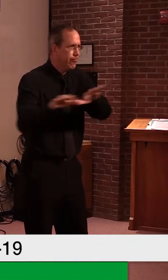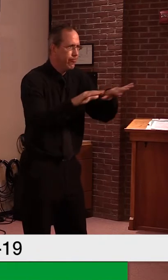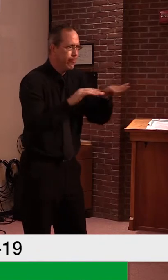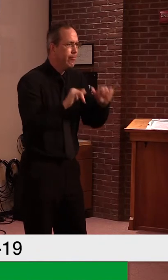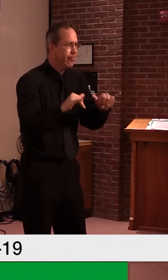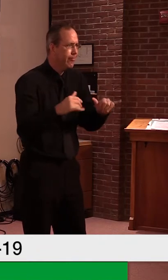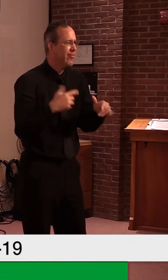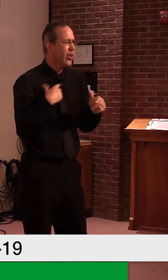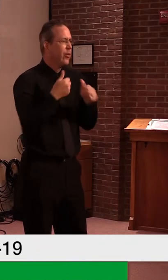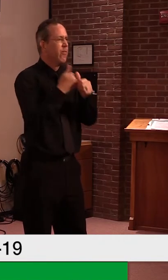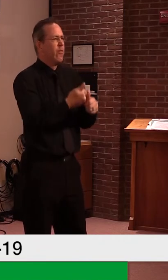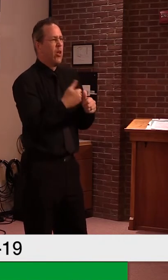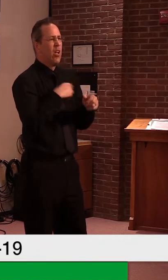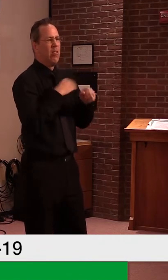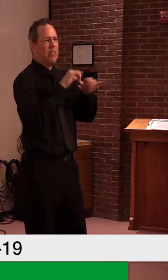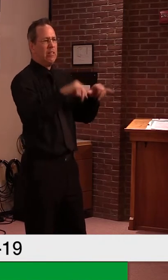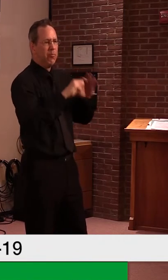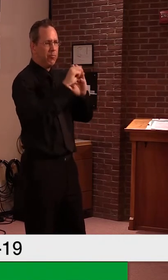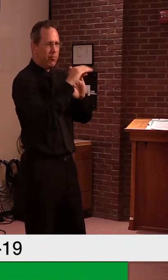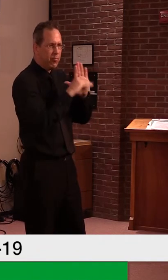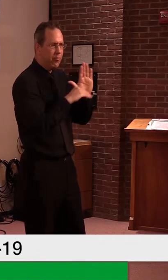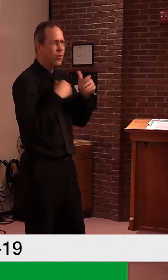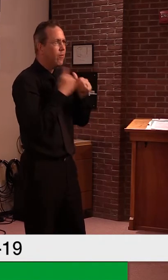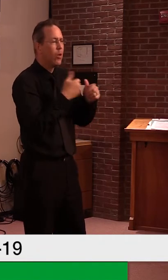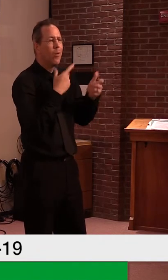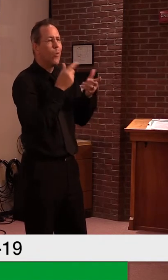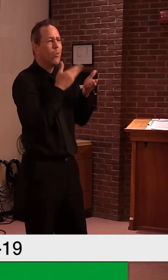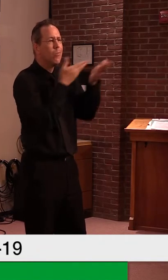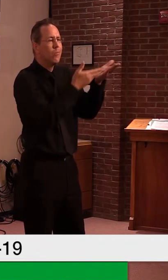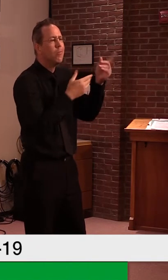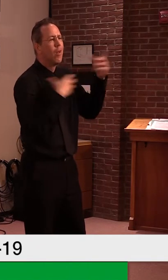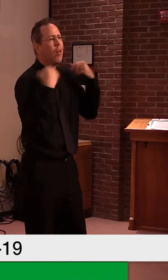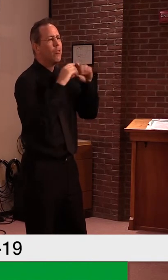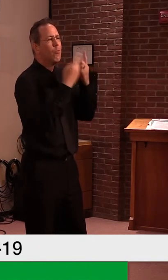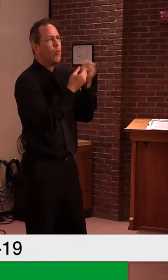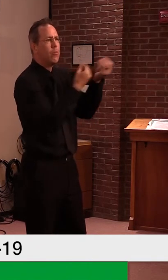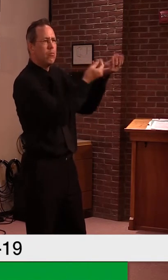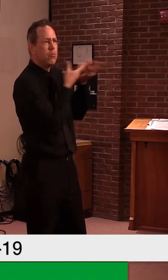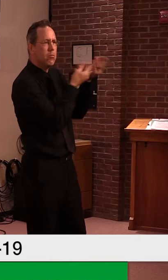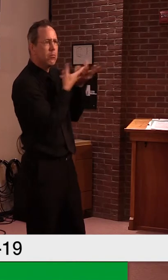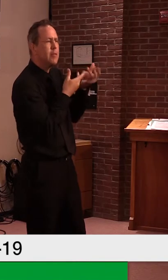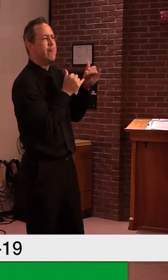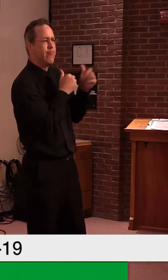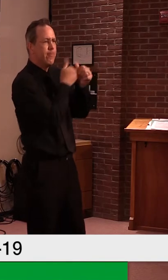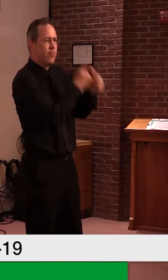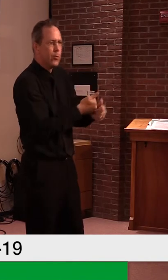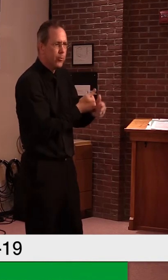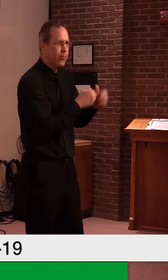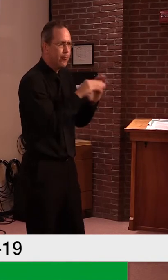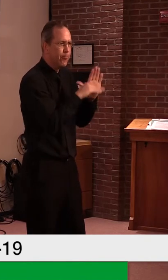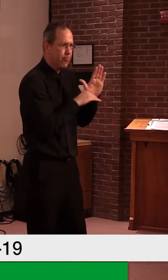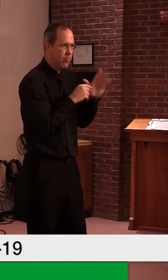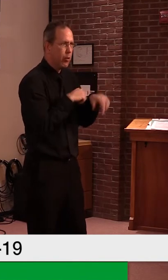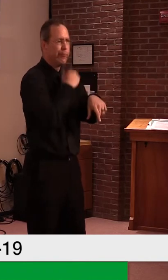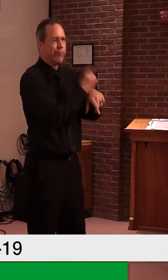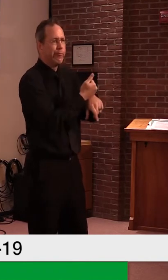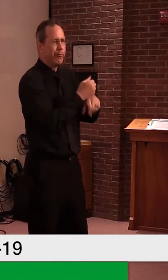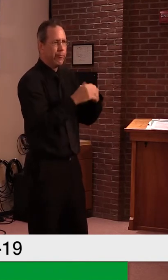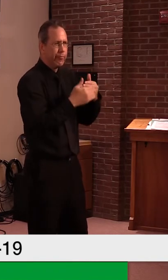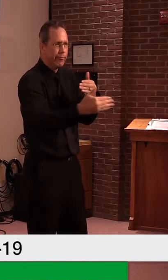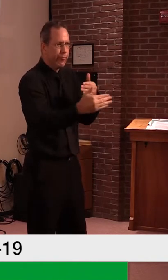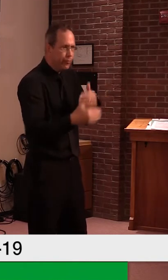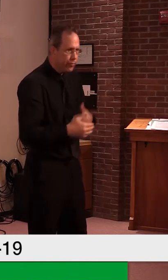and had been adopted by core civic. Um, as the, as I said in my remarks,